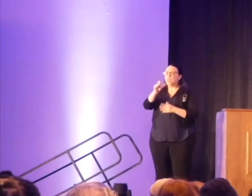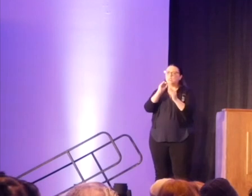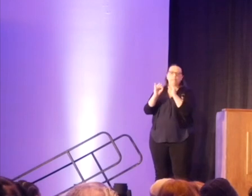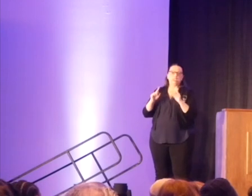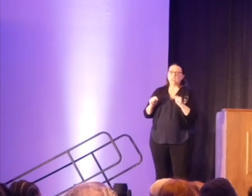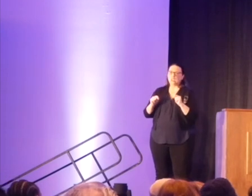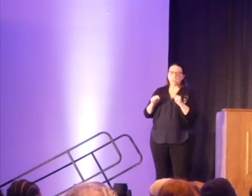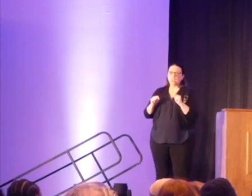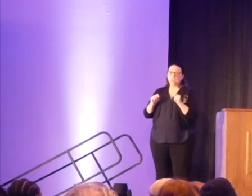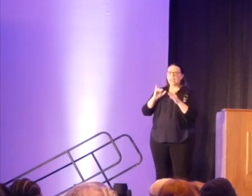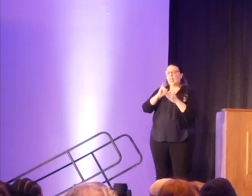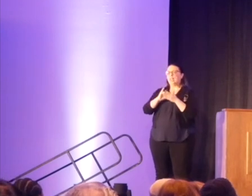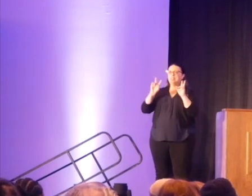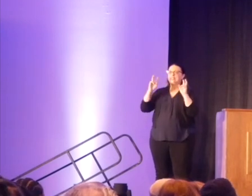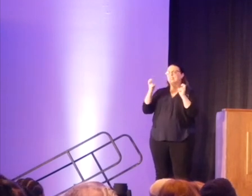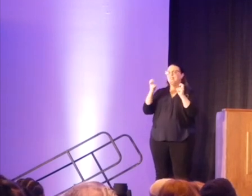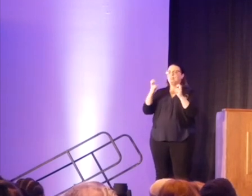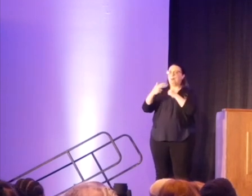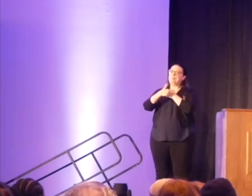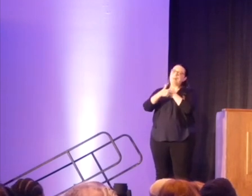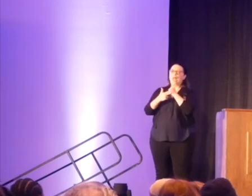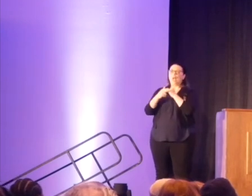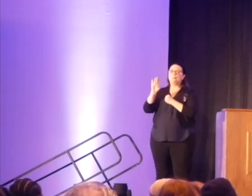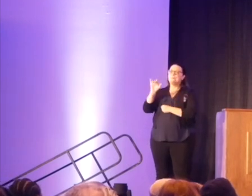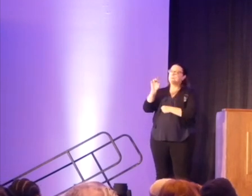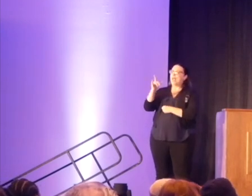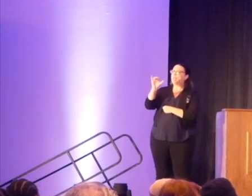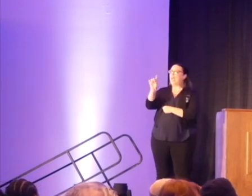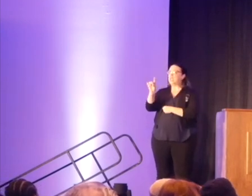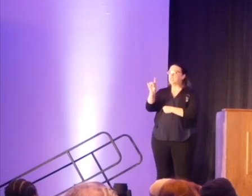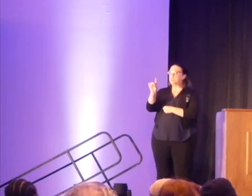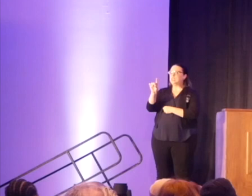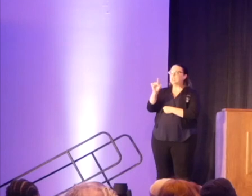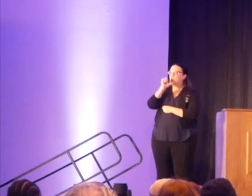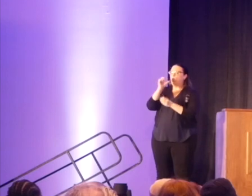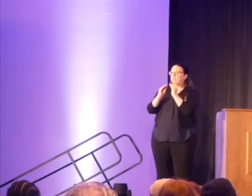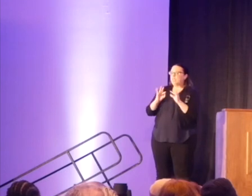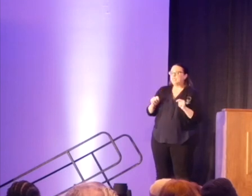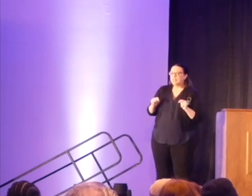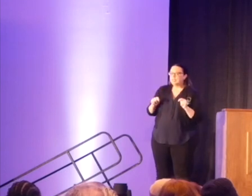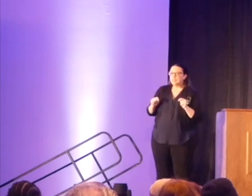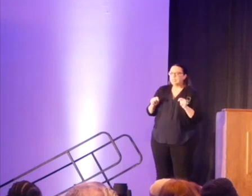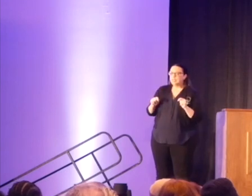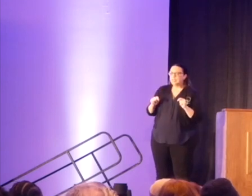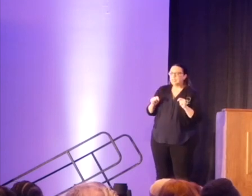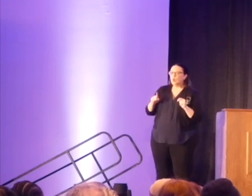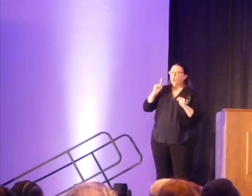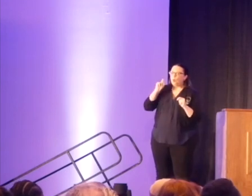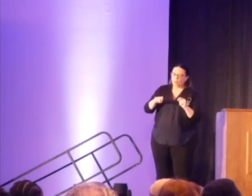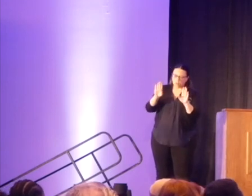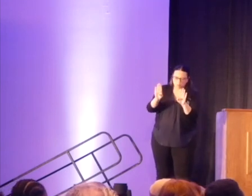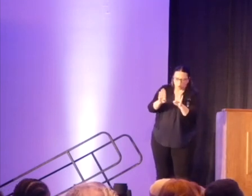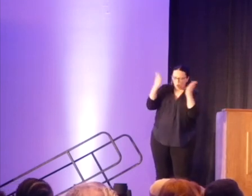America and its racial strife, it's not fixed it. You know, we've got to start ripping these Band-Aids